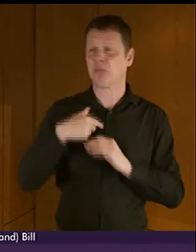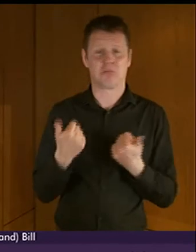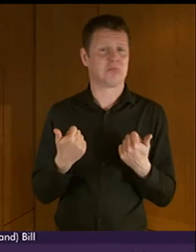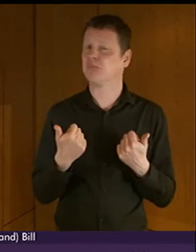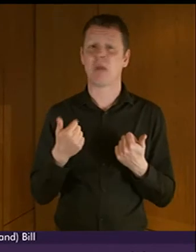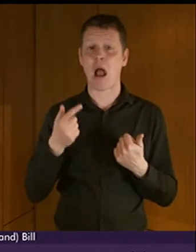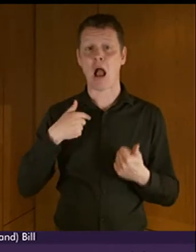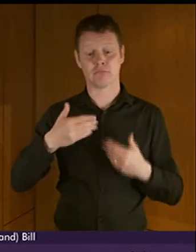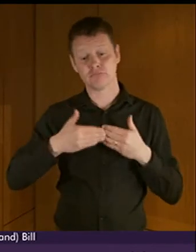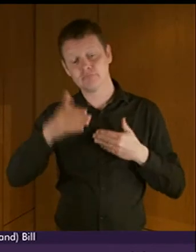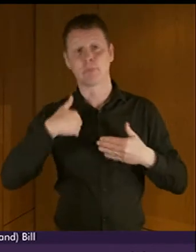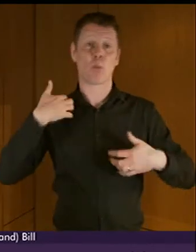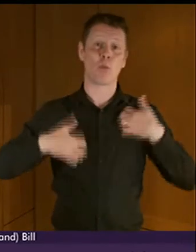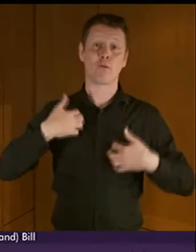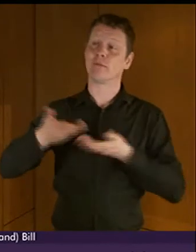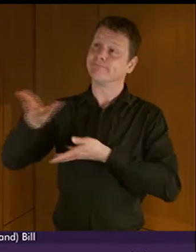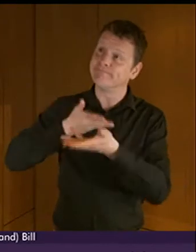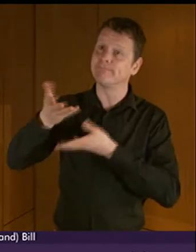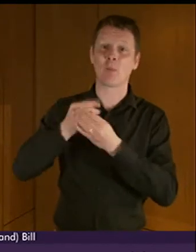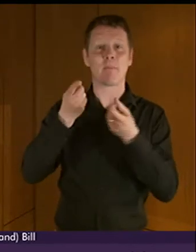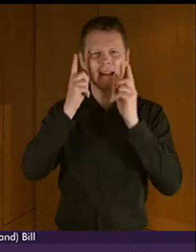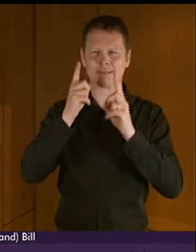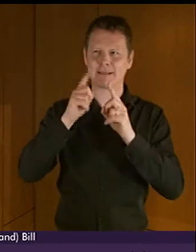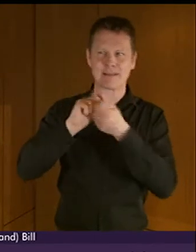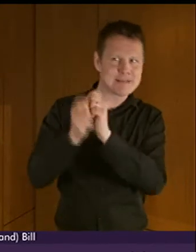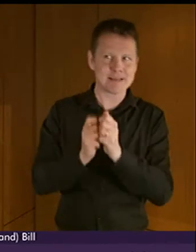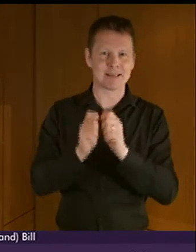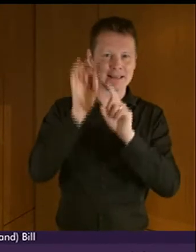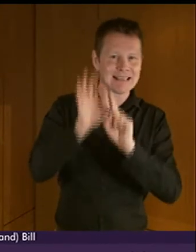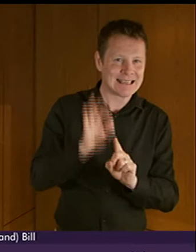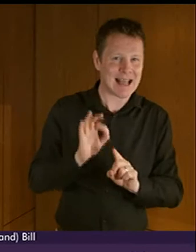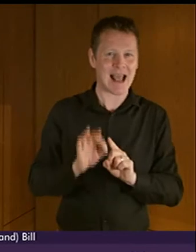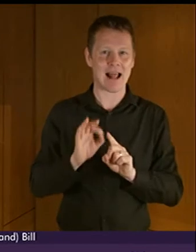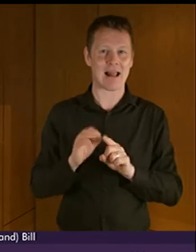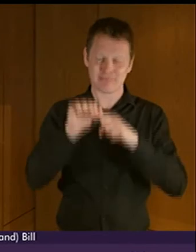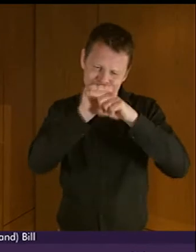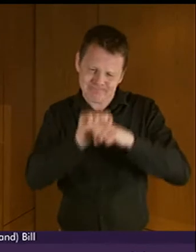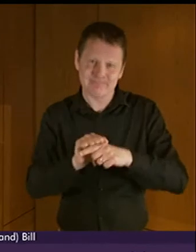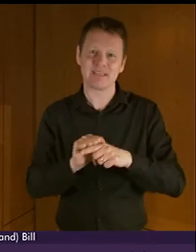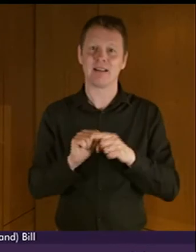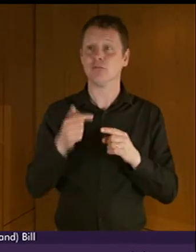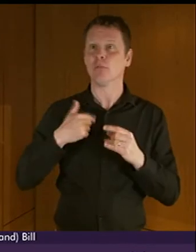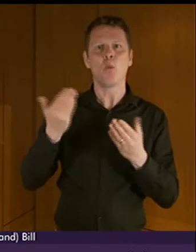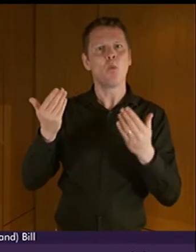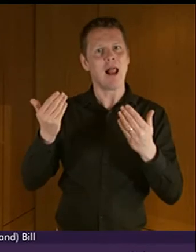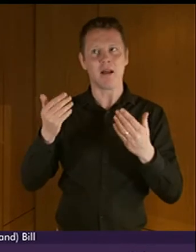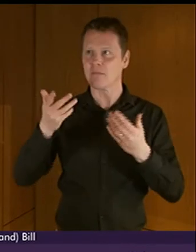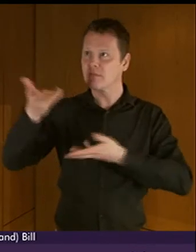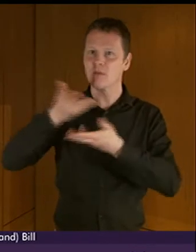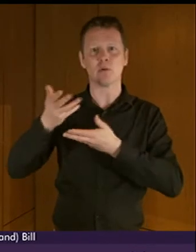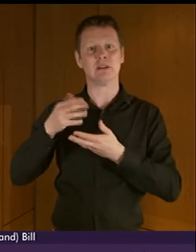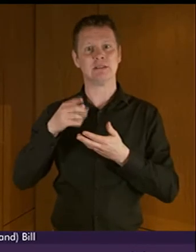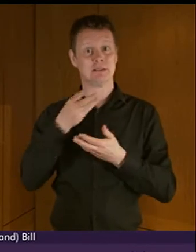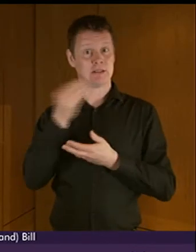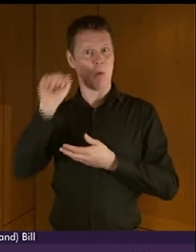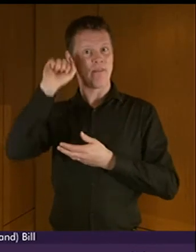forward to discussions with the minister on the detail and indeed very much welcome because a number of them strengthen